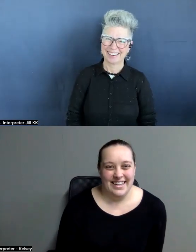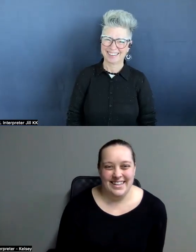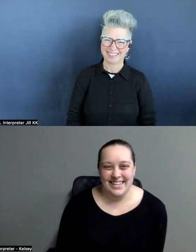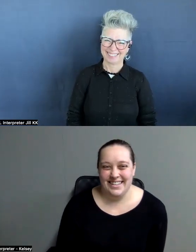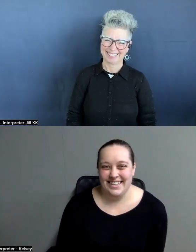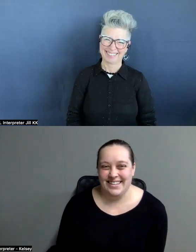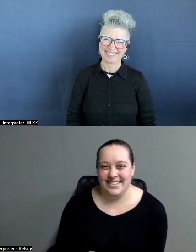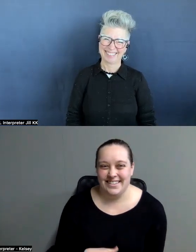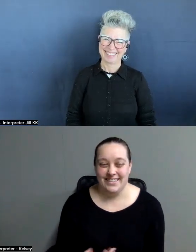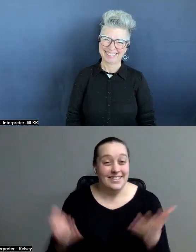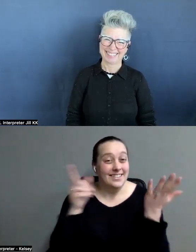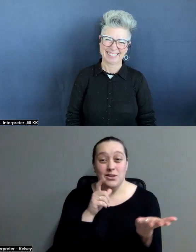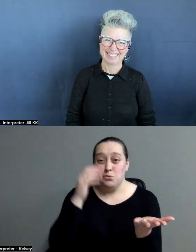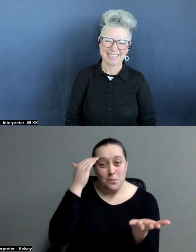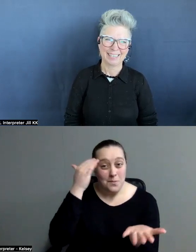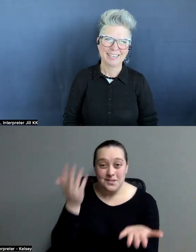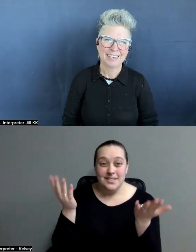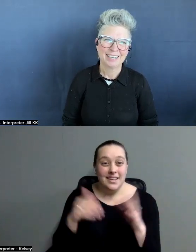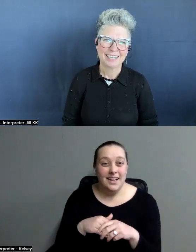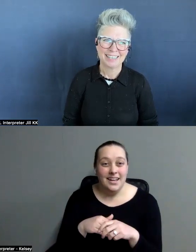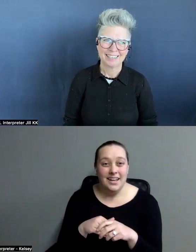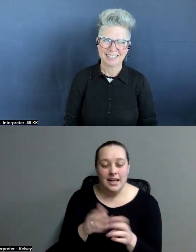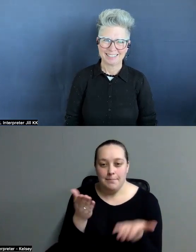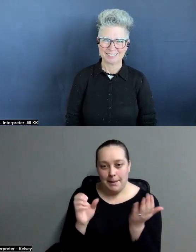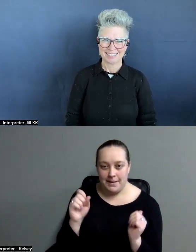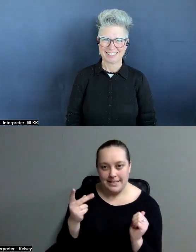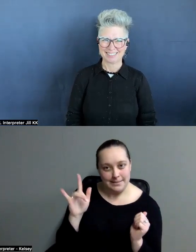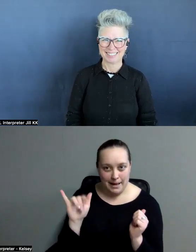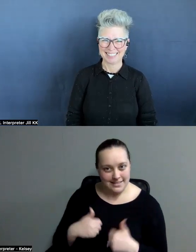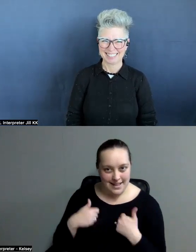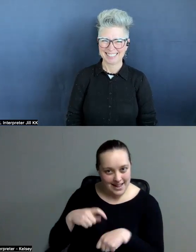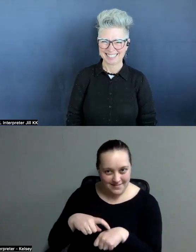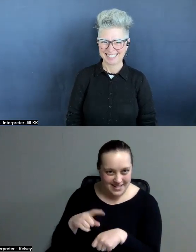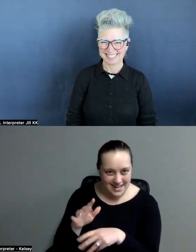Oh, no. going to become a little spicy lifetime movie. It's going